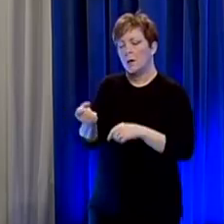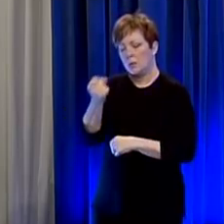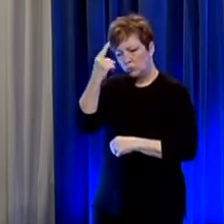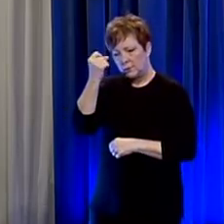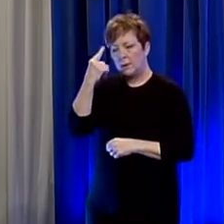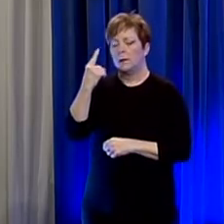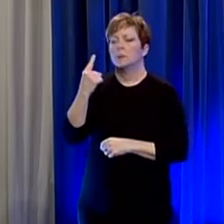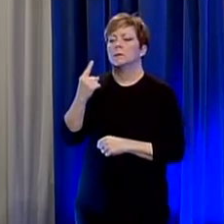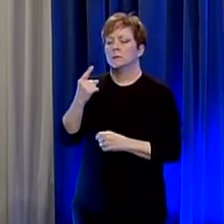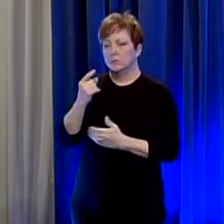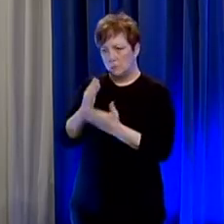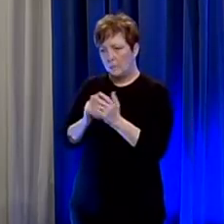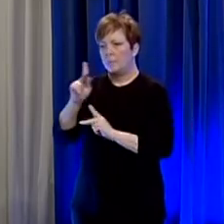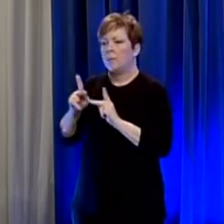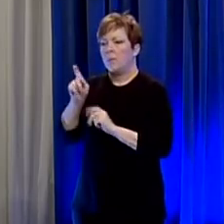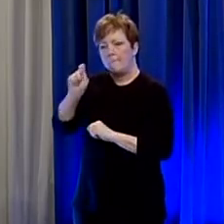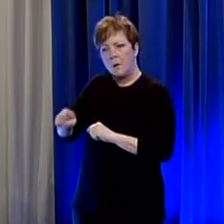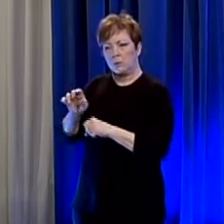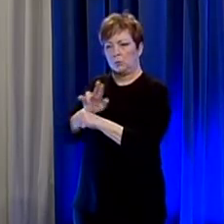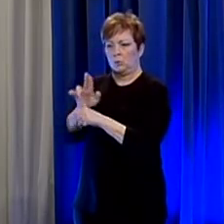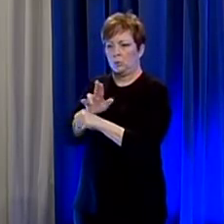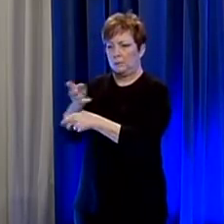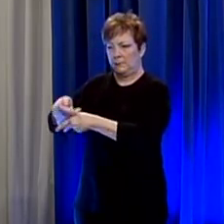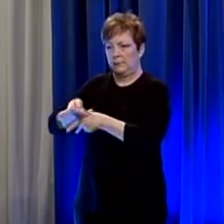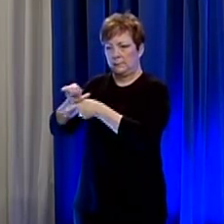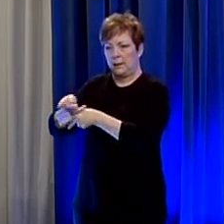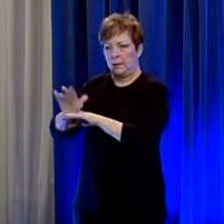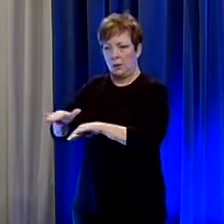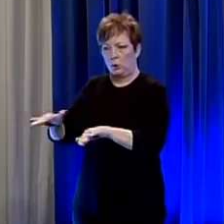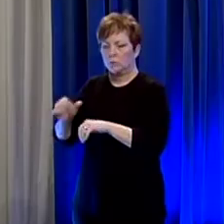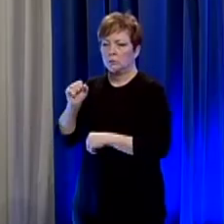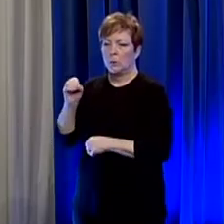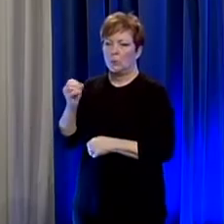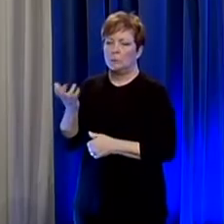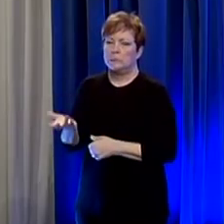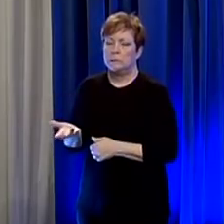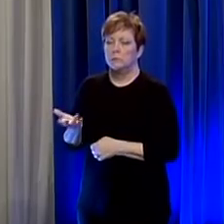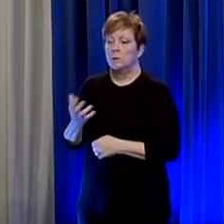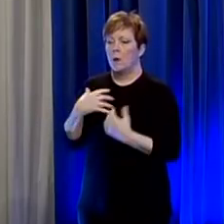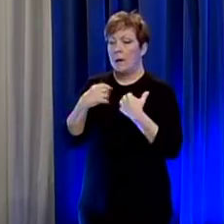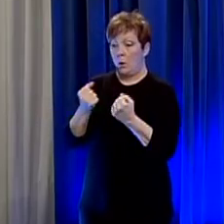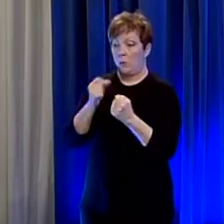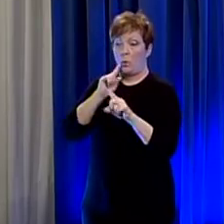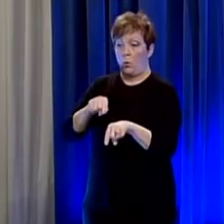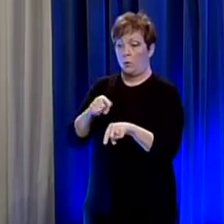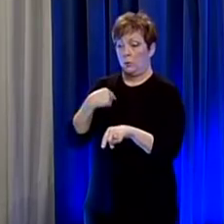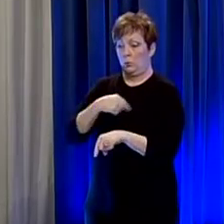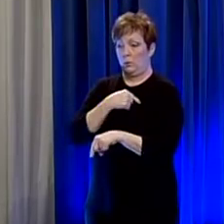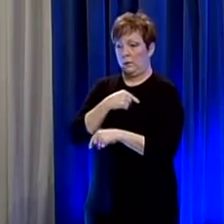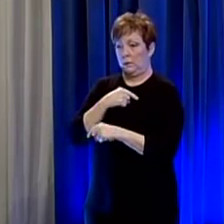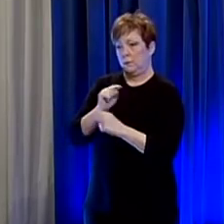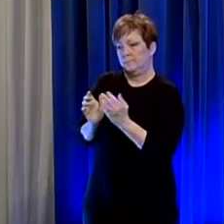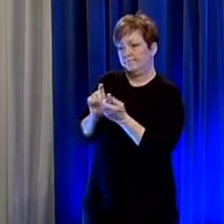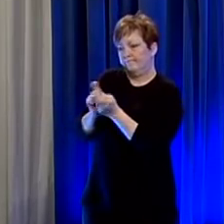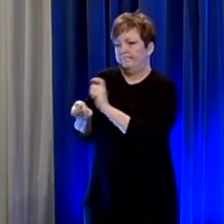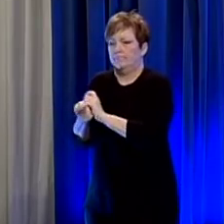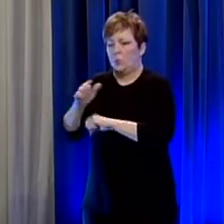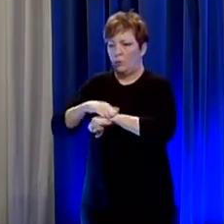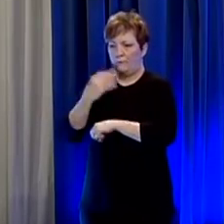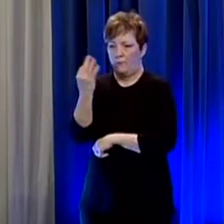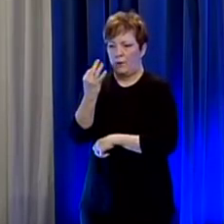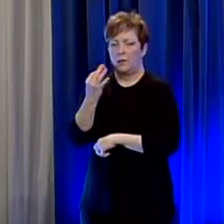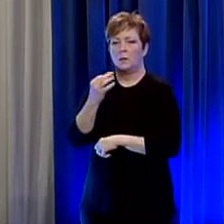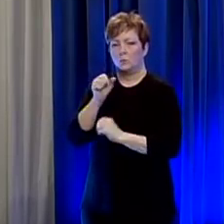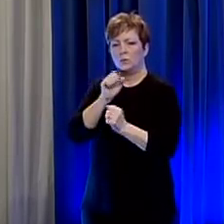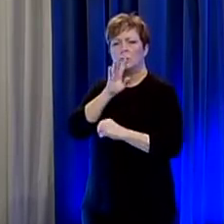many people have of having to use daycare so our health order that we uh amended on friday addressed the size of daycare to try to minimize